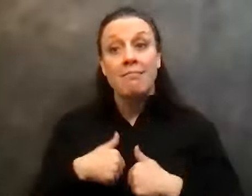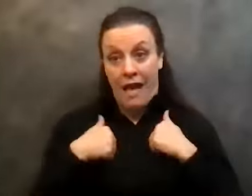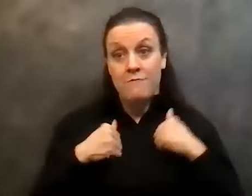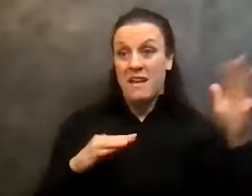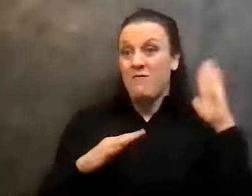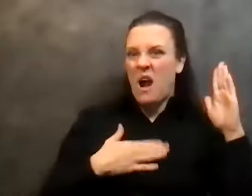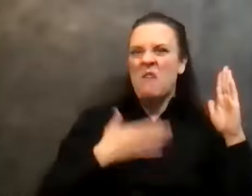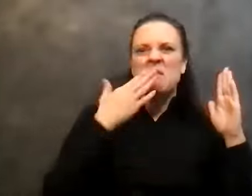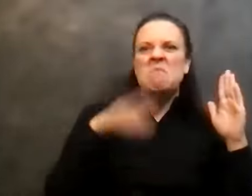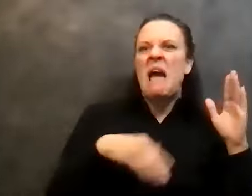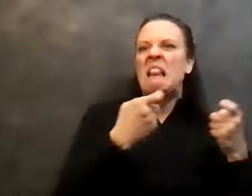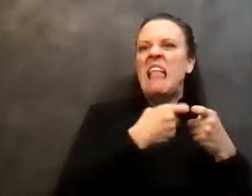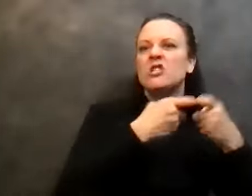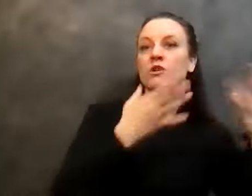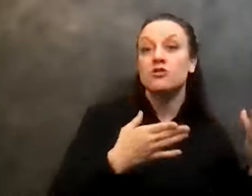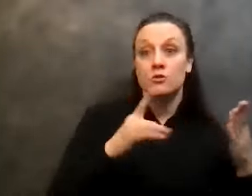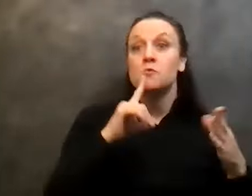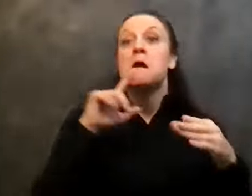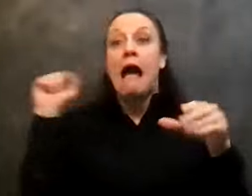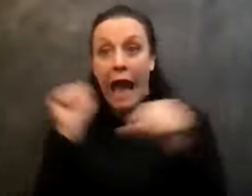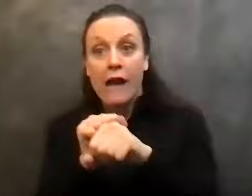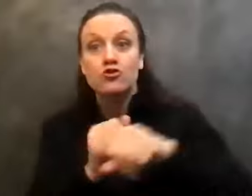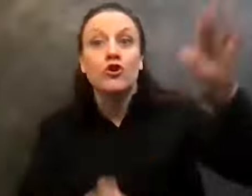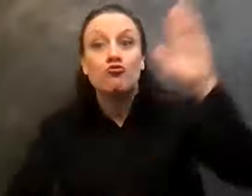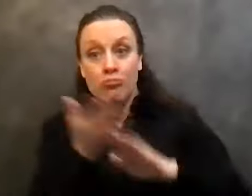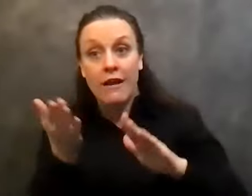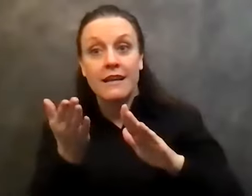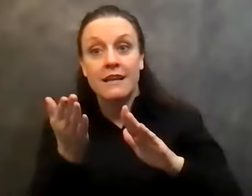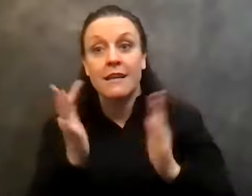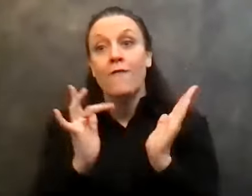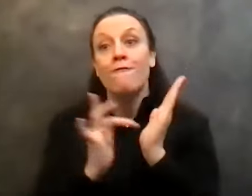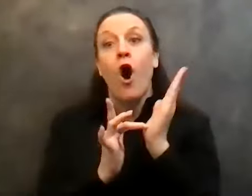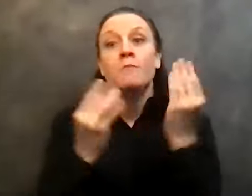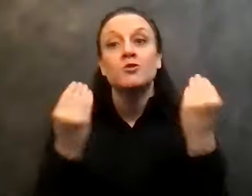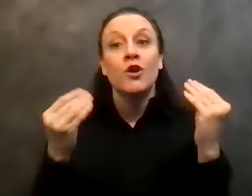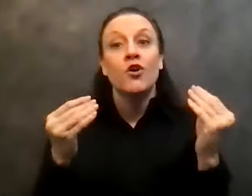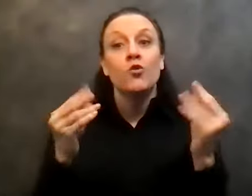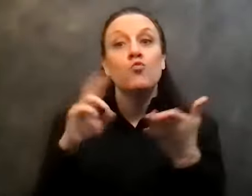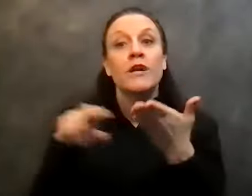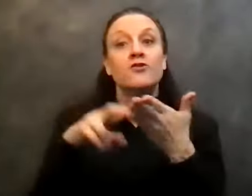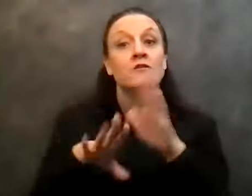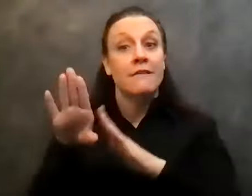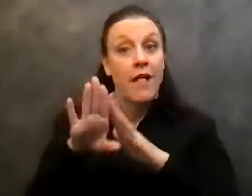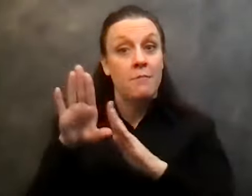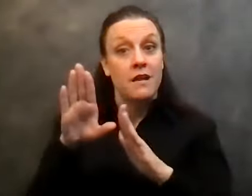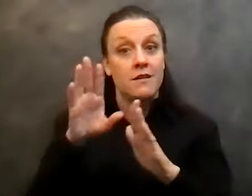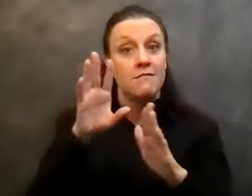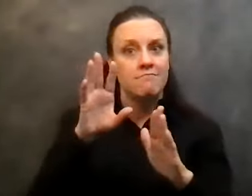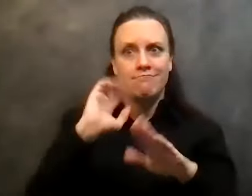electrician to, uh, to actually running pharmaceutical, uh, research and development sites and manufacturing